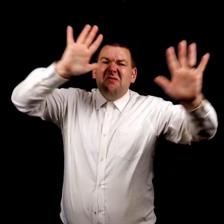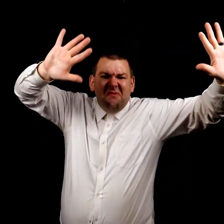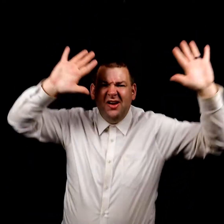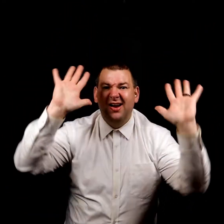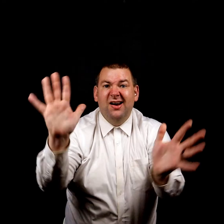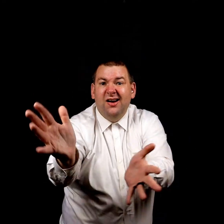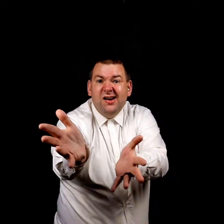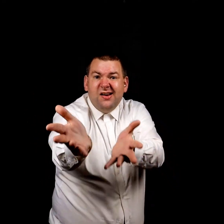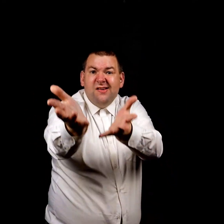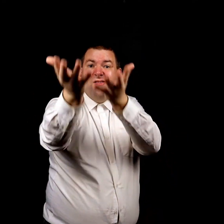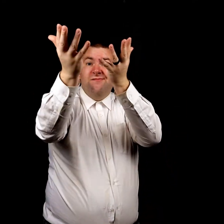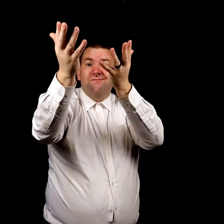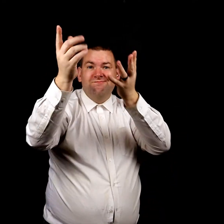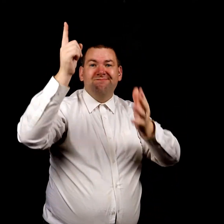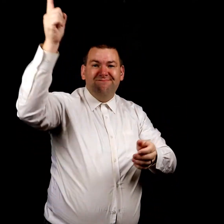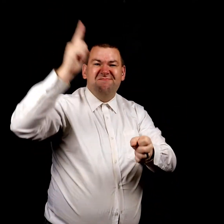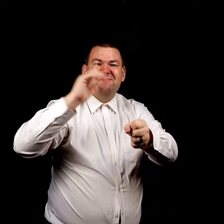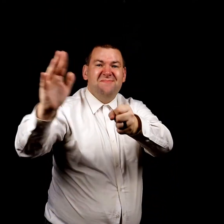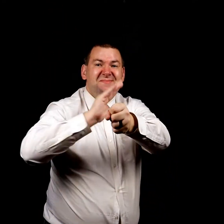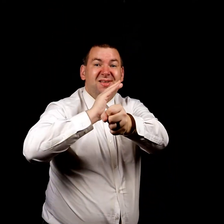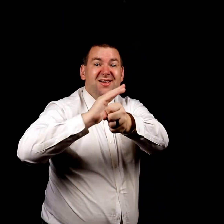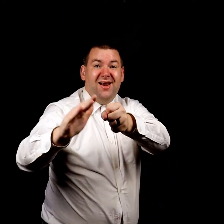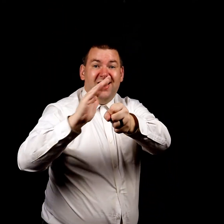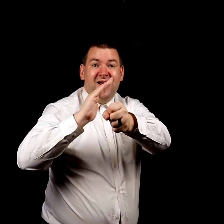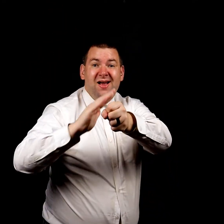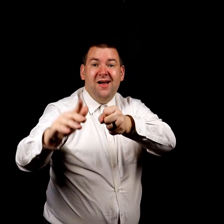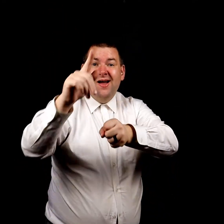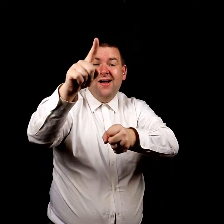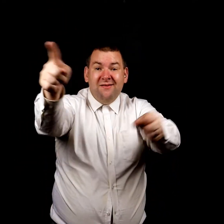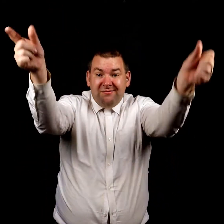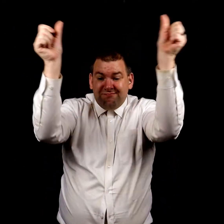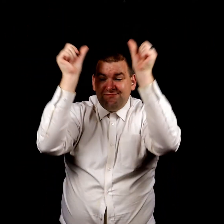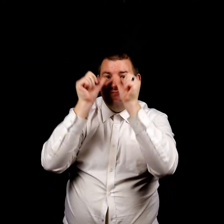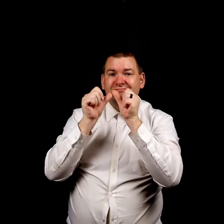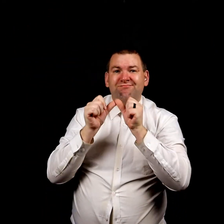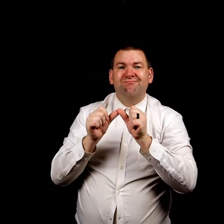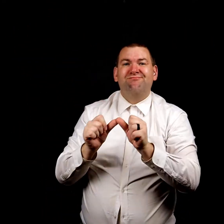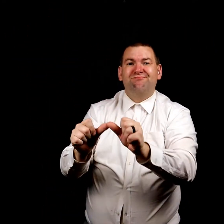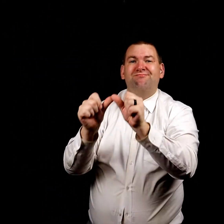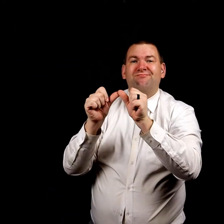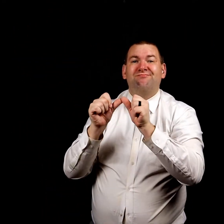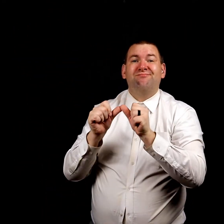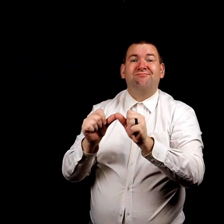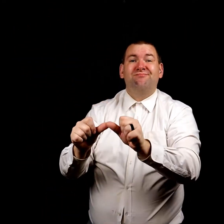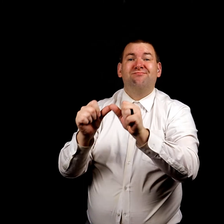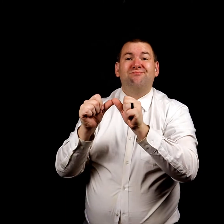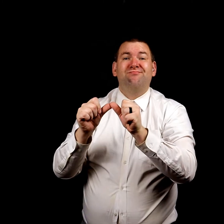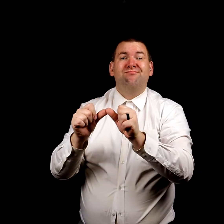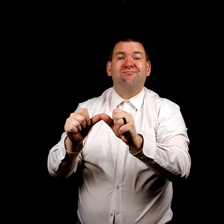will lift you up, He will be enough to get you through.